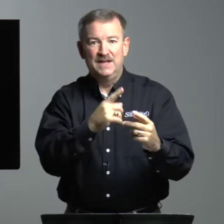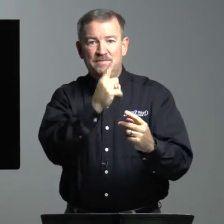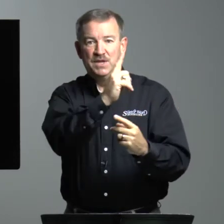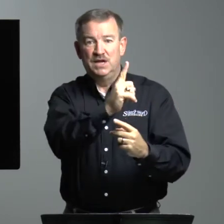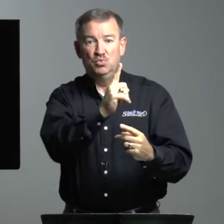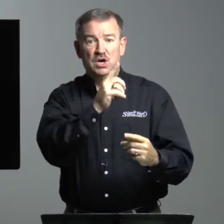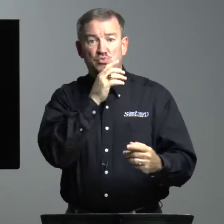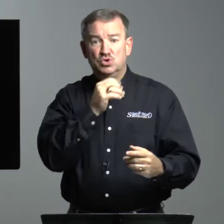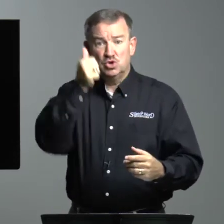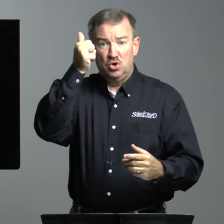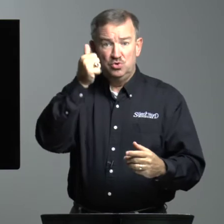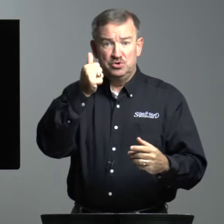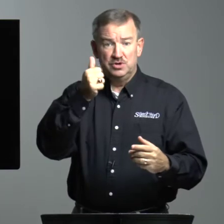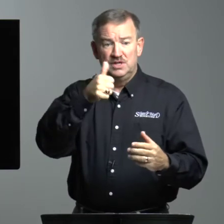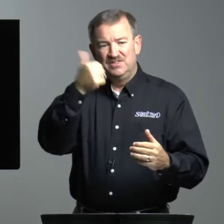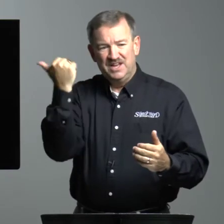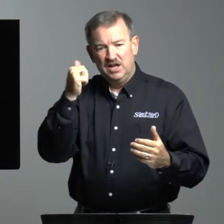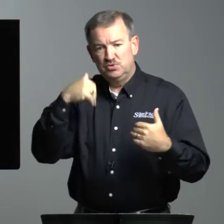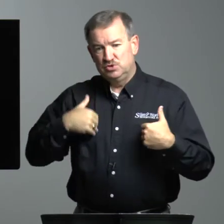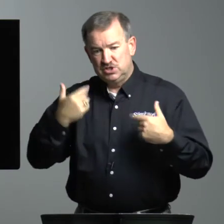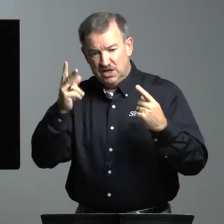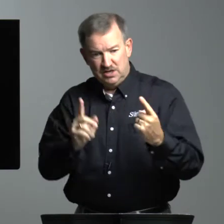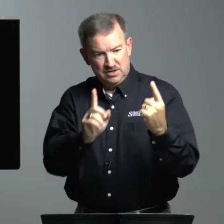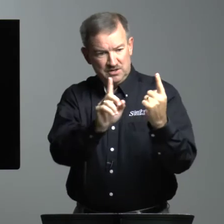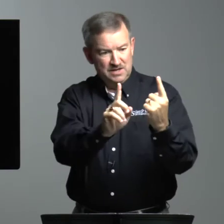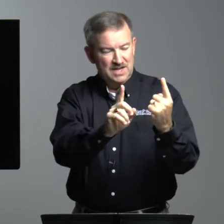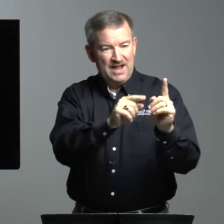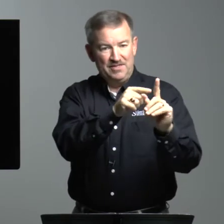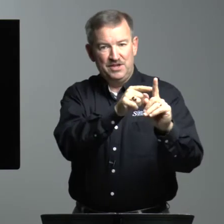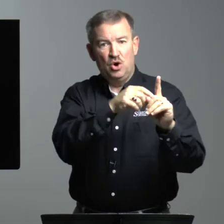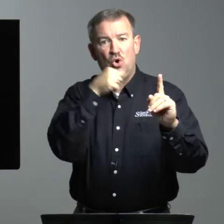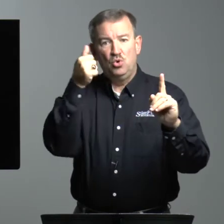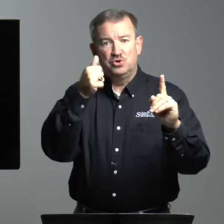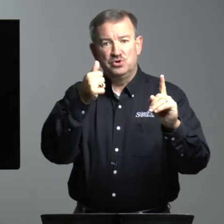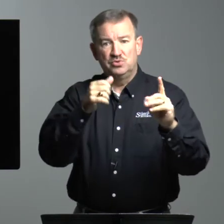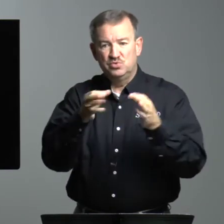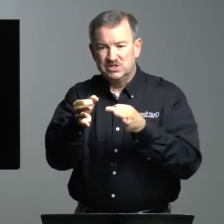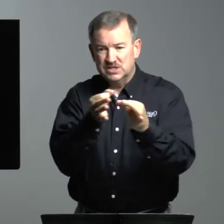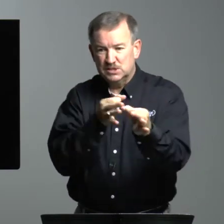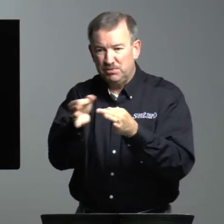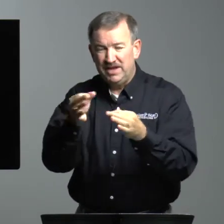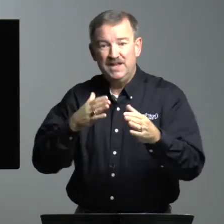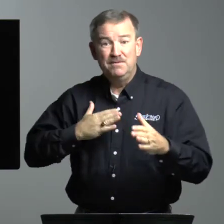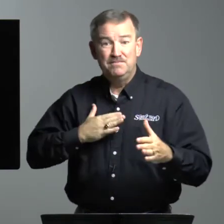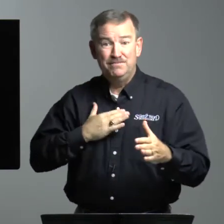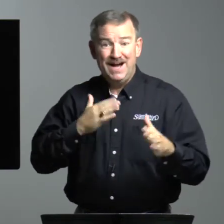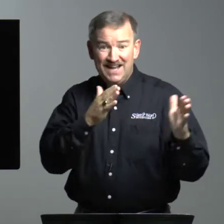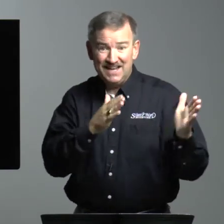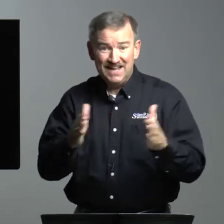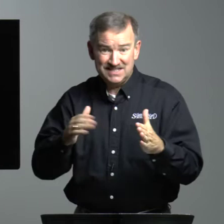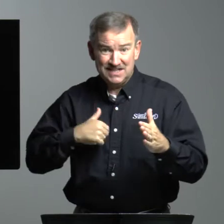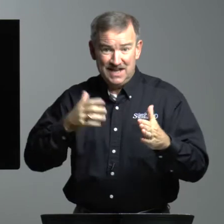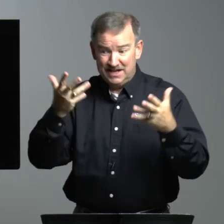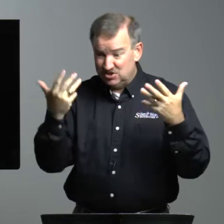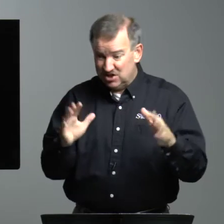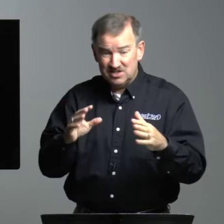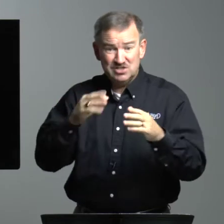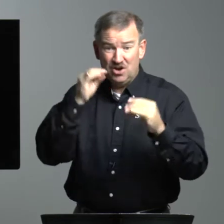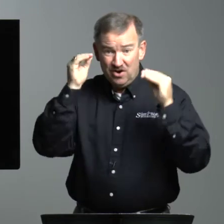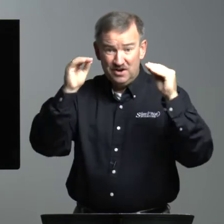and one was older. The other was younger and the older was explaining my lesson I had just taught